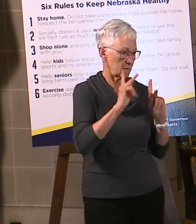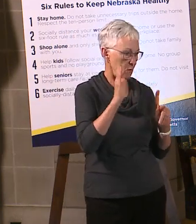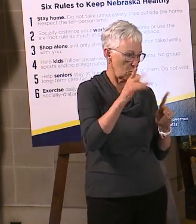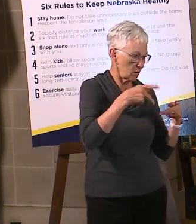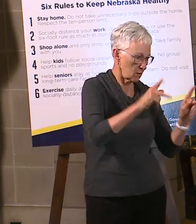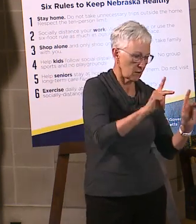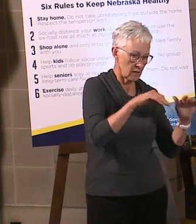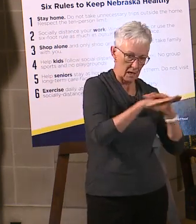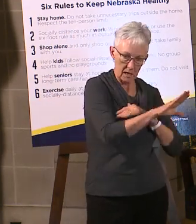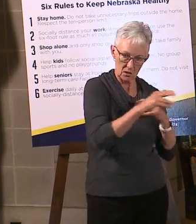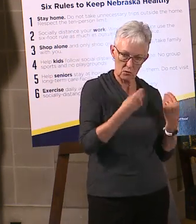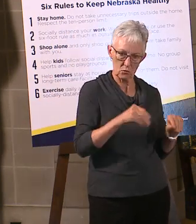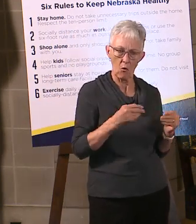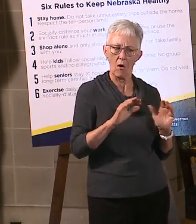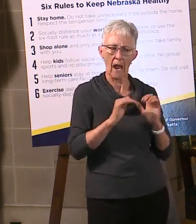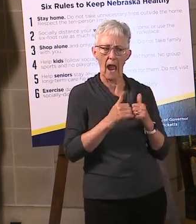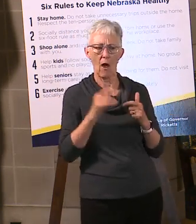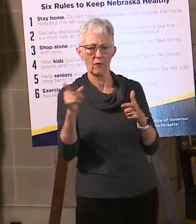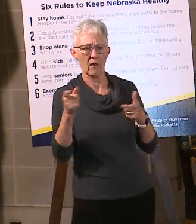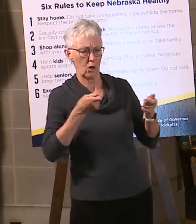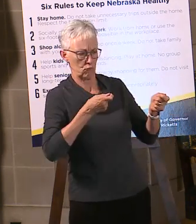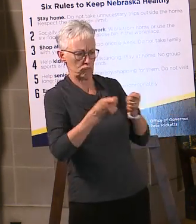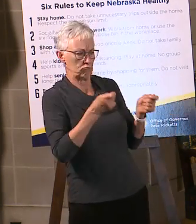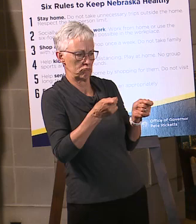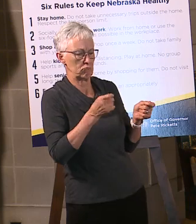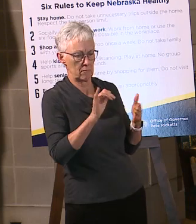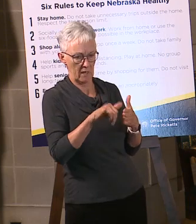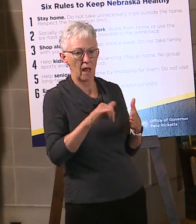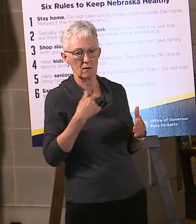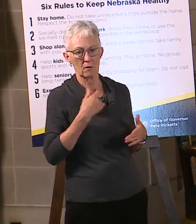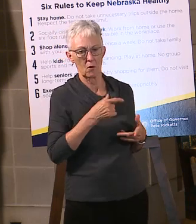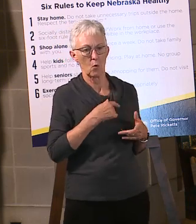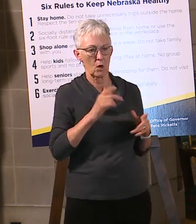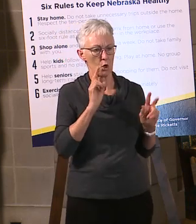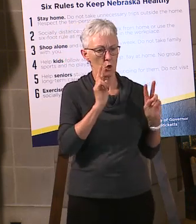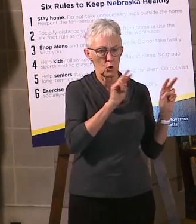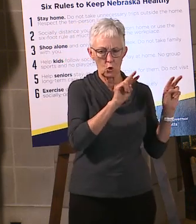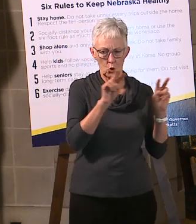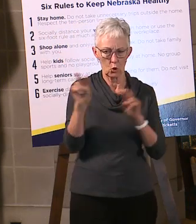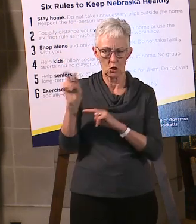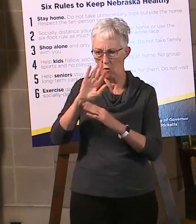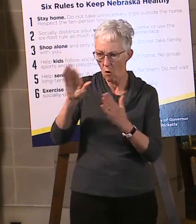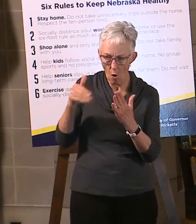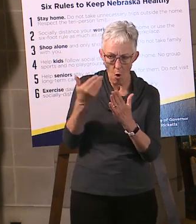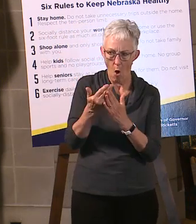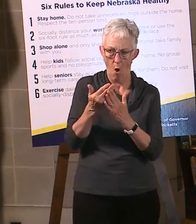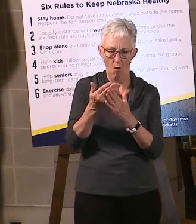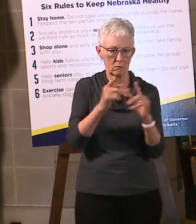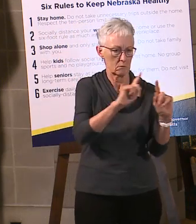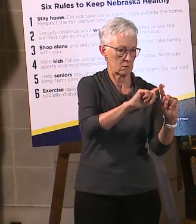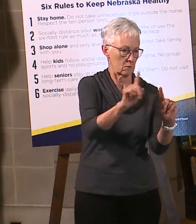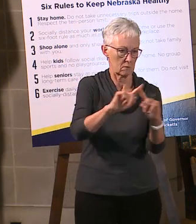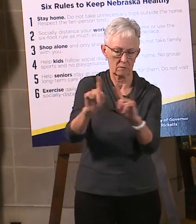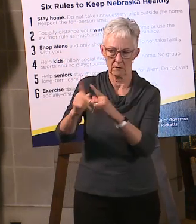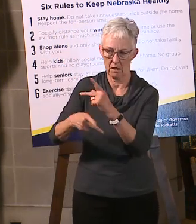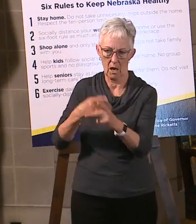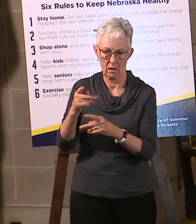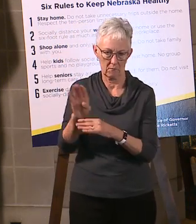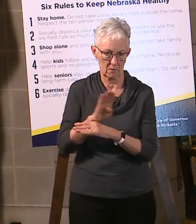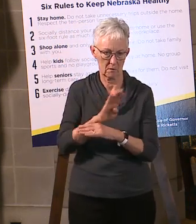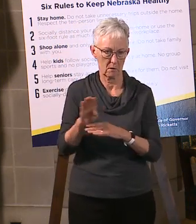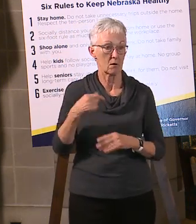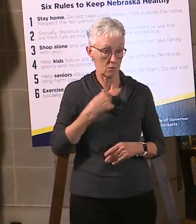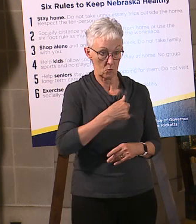they navigating that. And so we are, we are doing that across that entire ecosystem. We know communities are doing that. We know